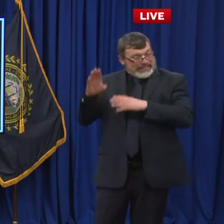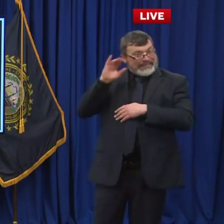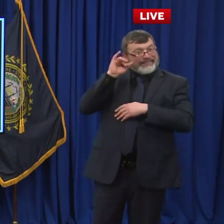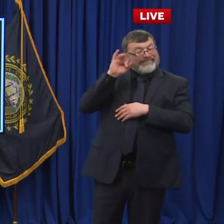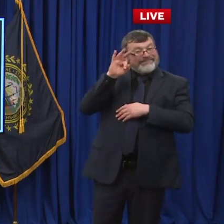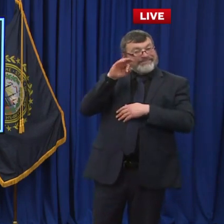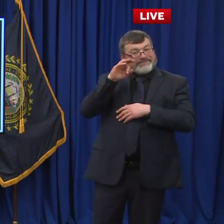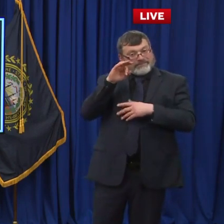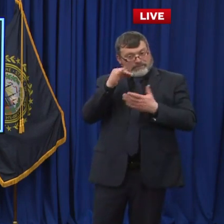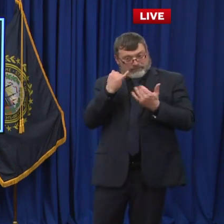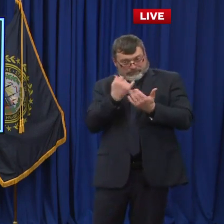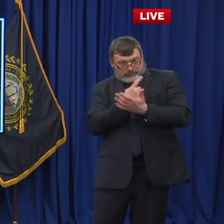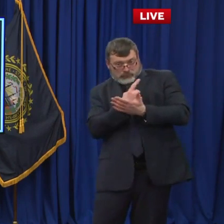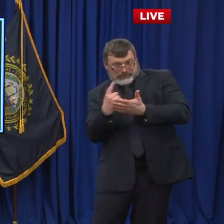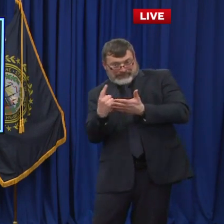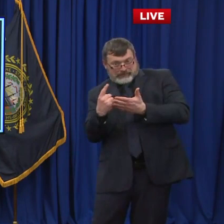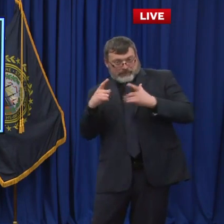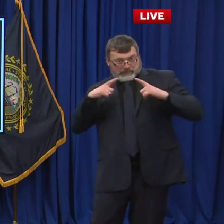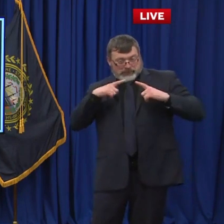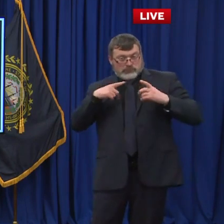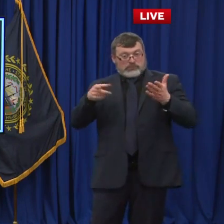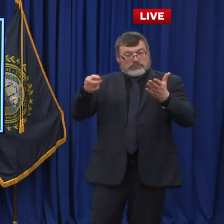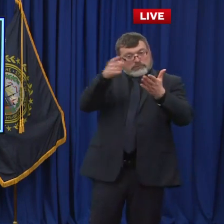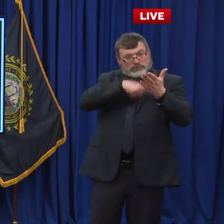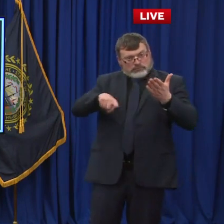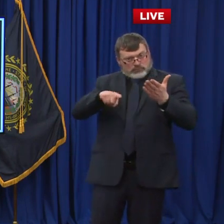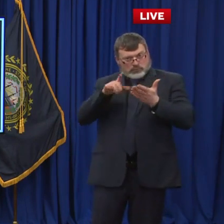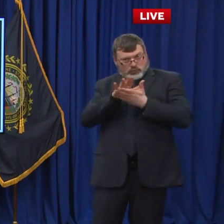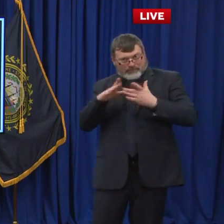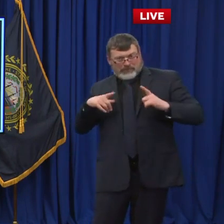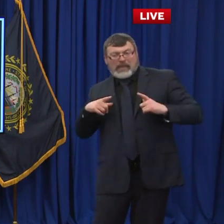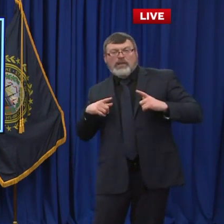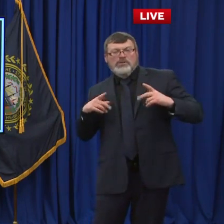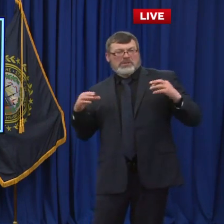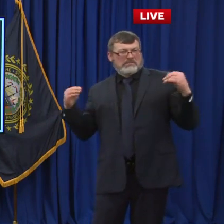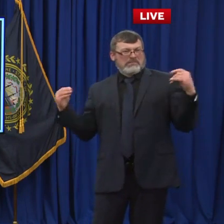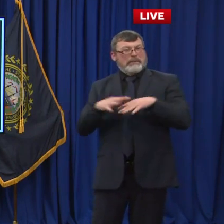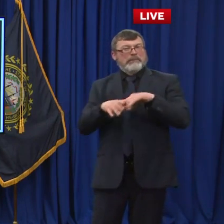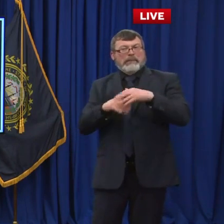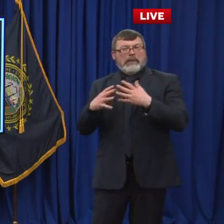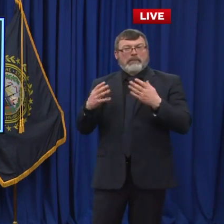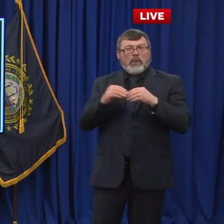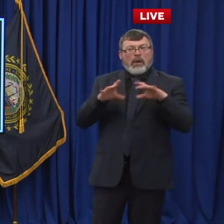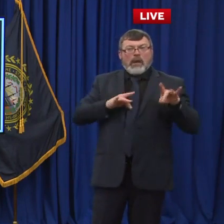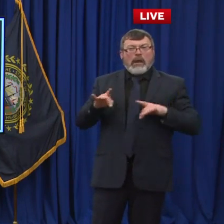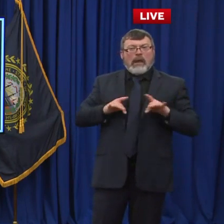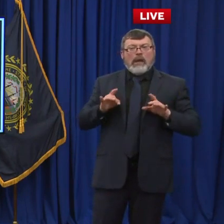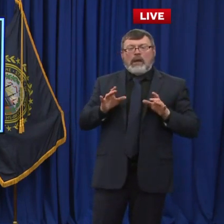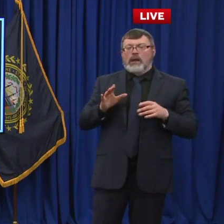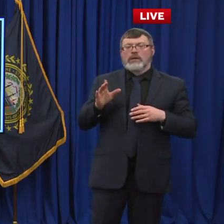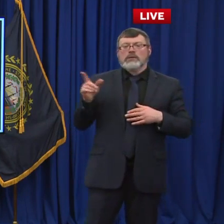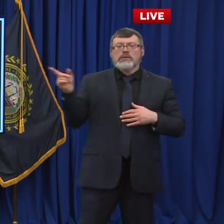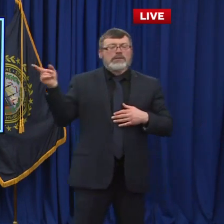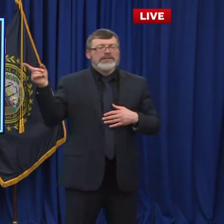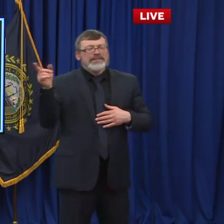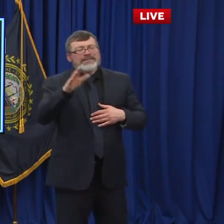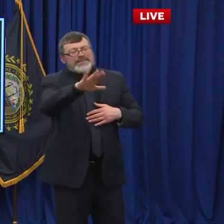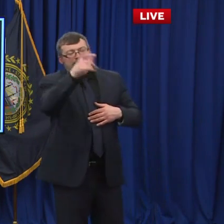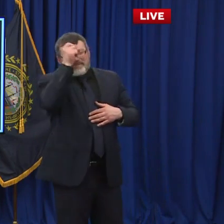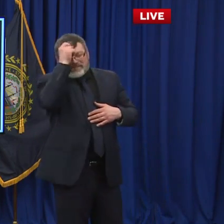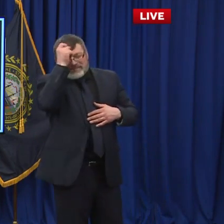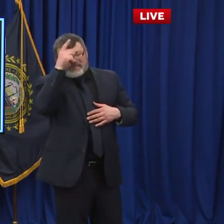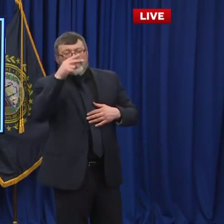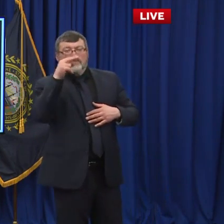vacation, it could be over a long weekend or we saw a little bit of the Thanksgiving bump, a little bit of the Christmas bump. I imagine there'll be a little bit of a vacation bump as well.